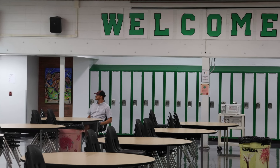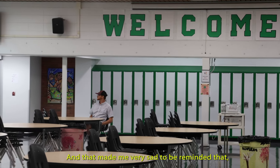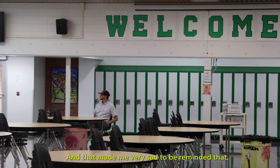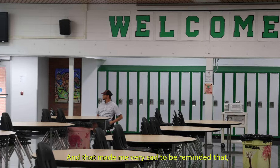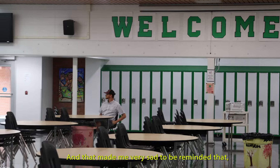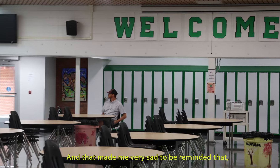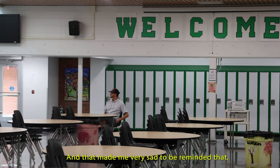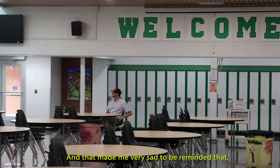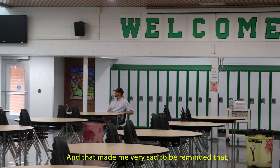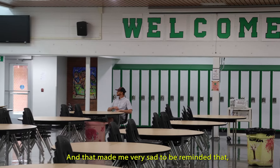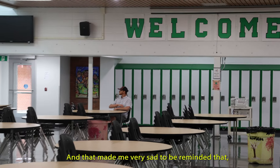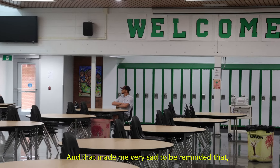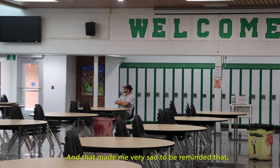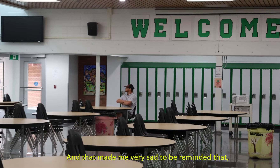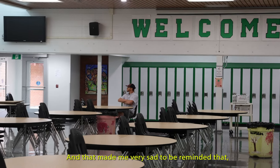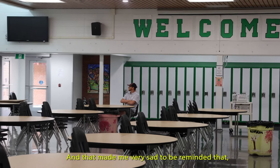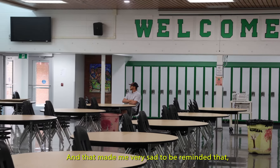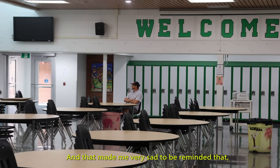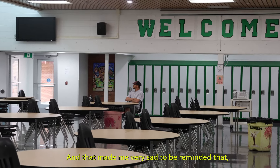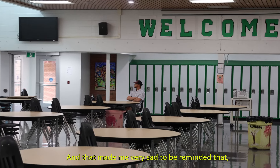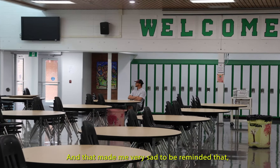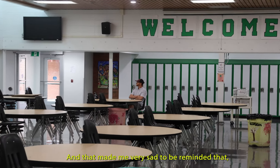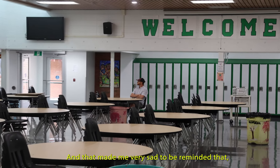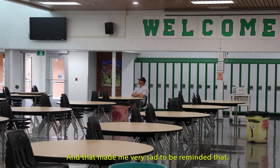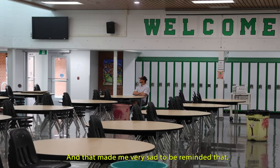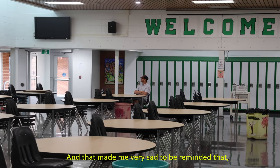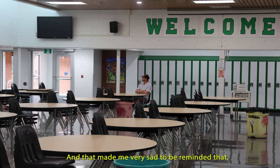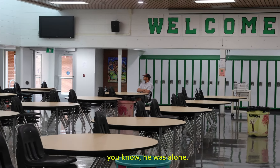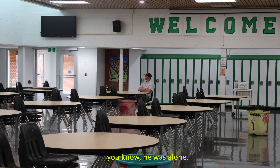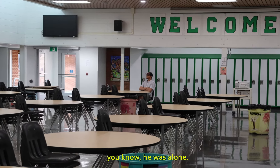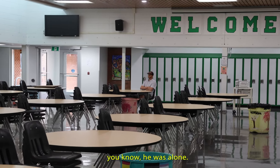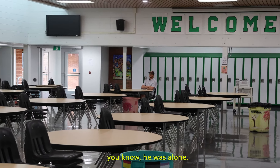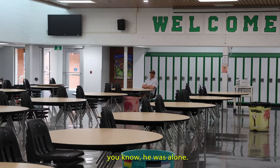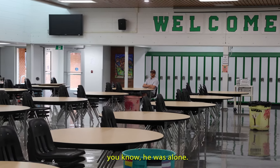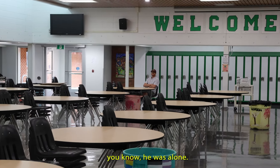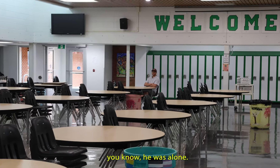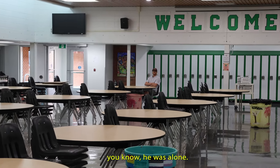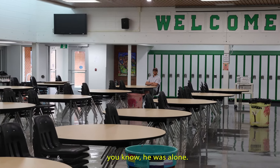And that made me very sad to be reminded that, you know, he was alone.